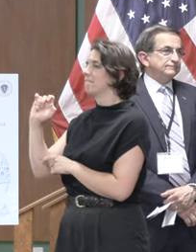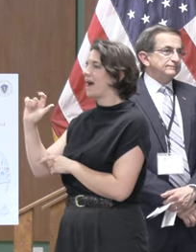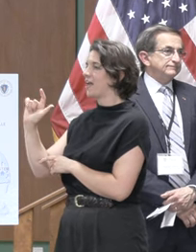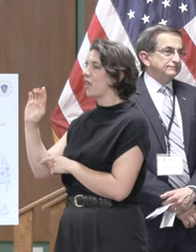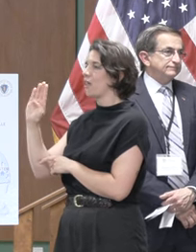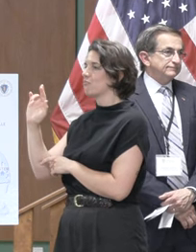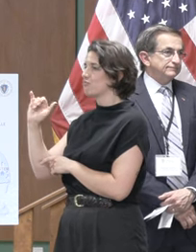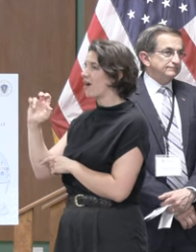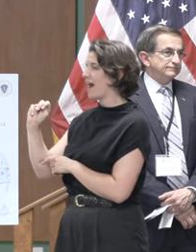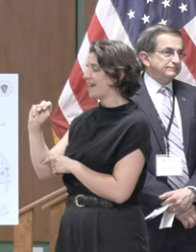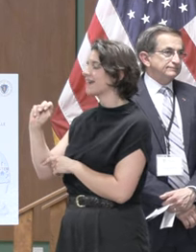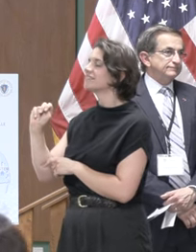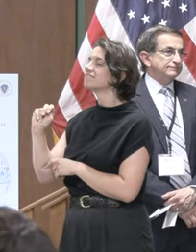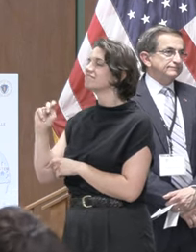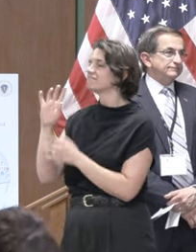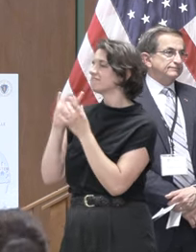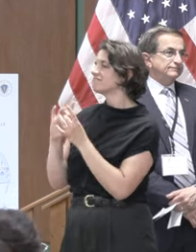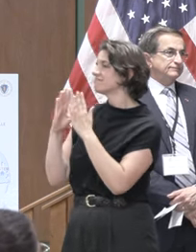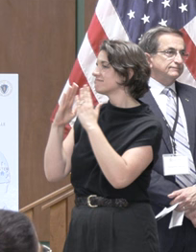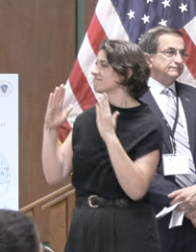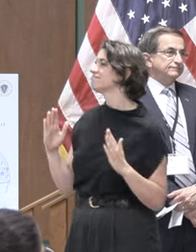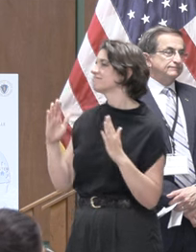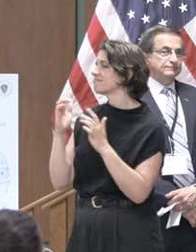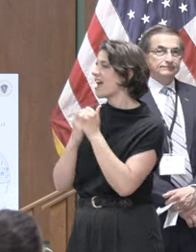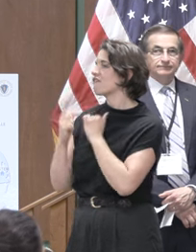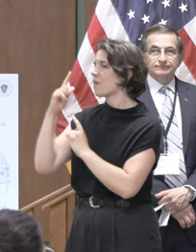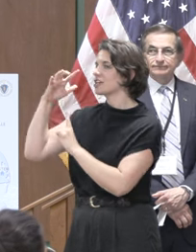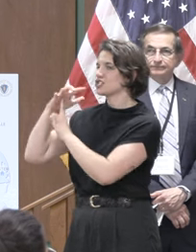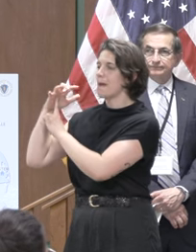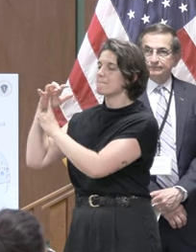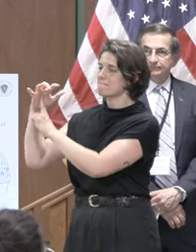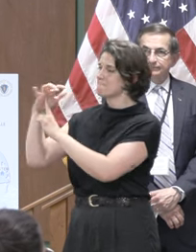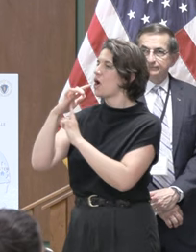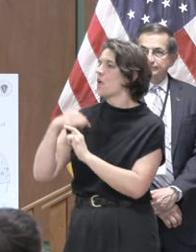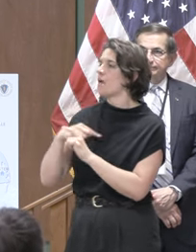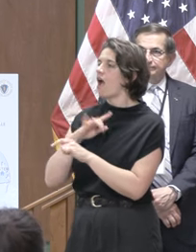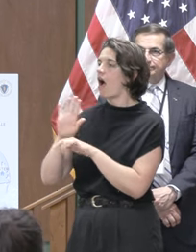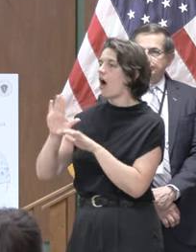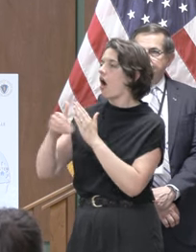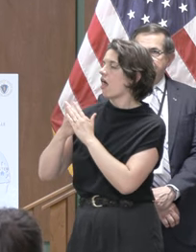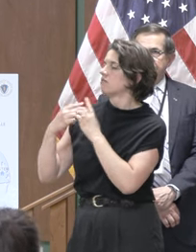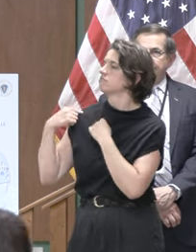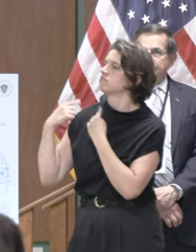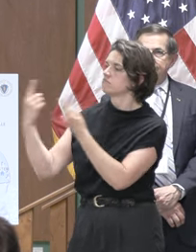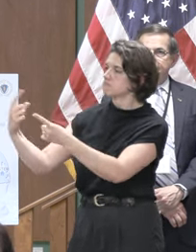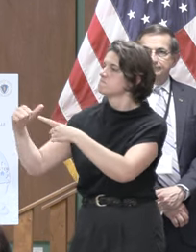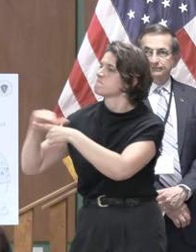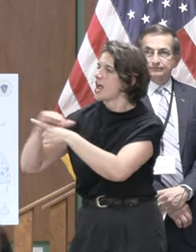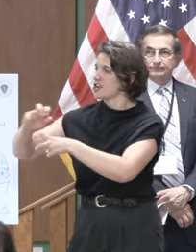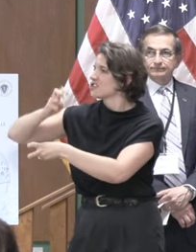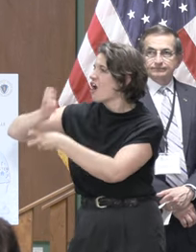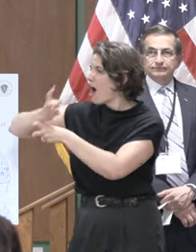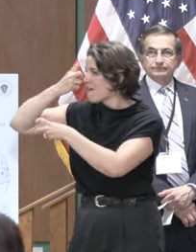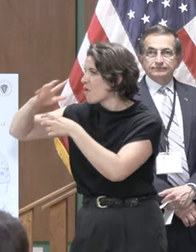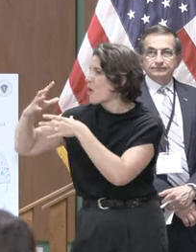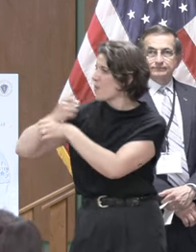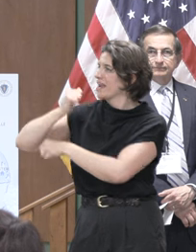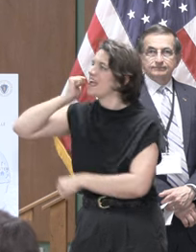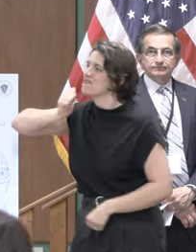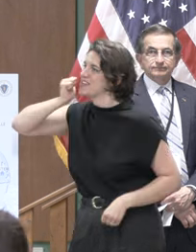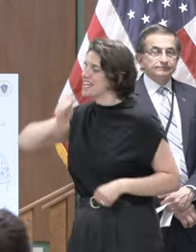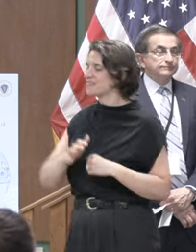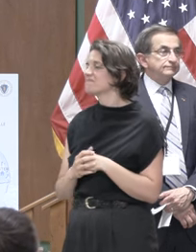when it comes to housing everyone in this room is a champion and we're all playing hard to win big every day we'll